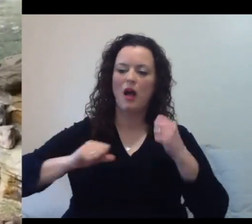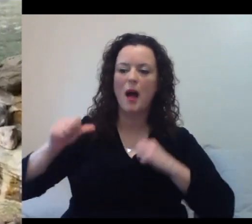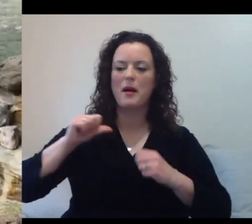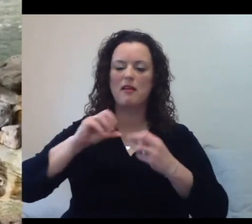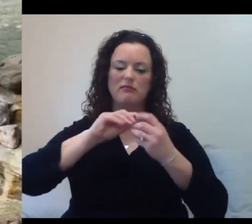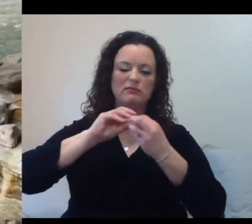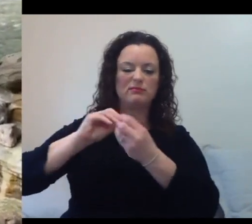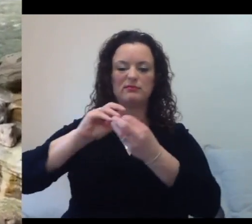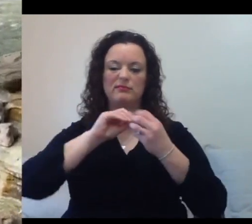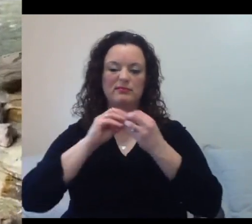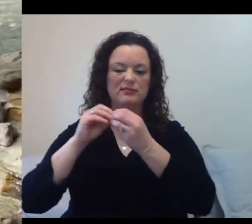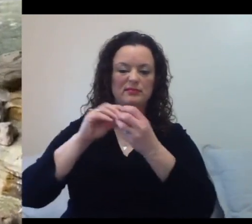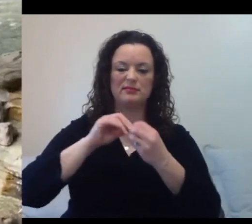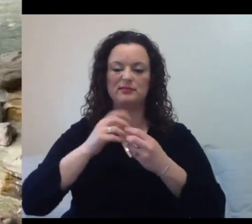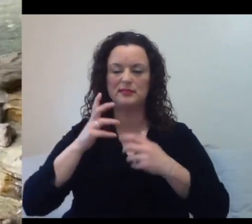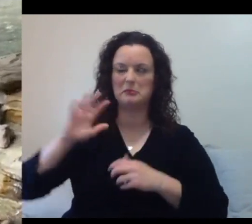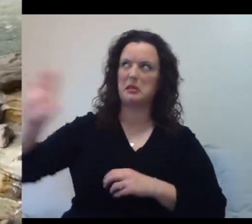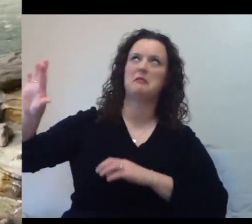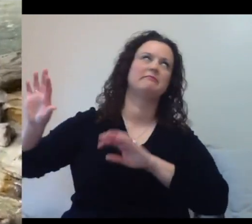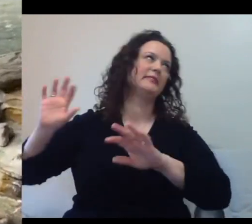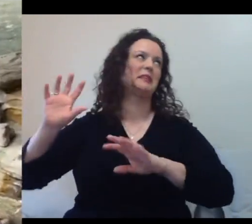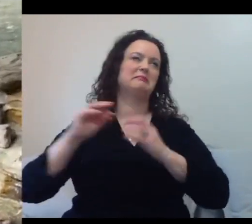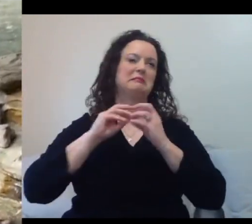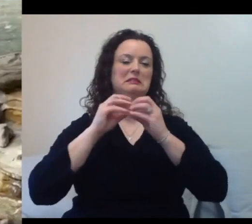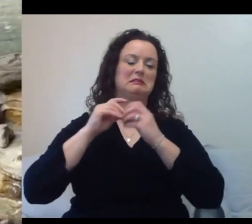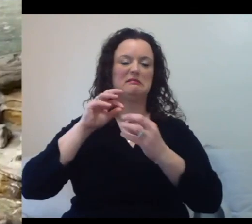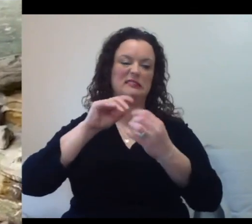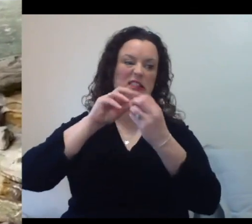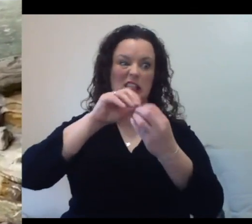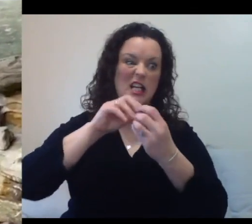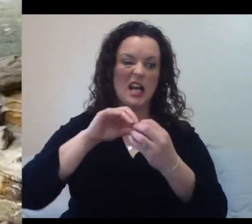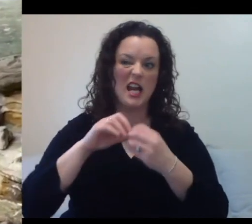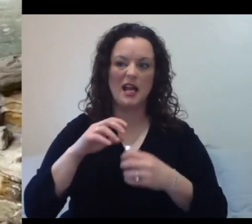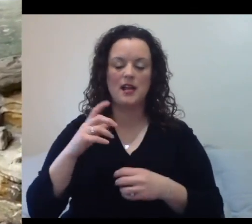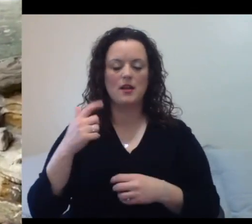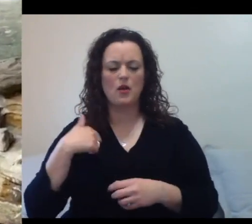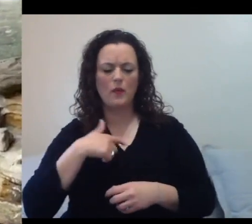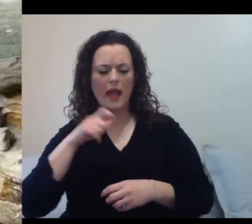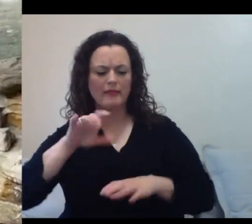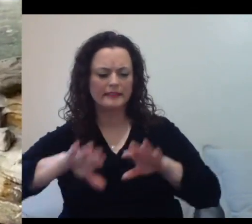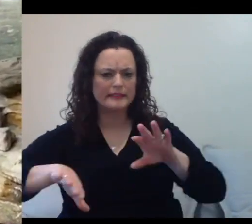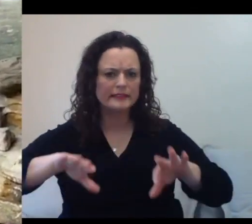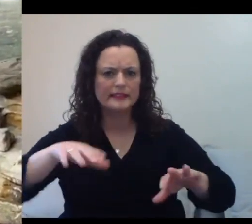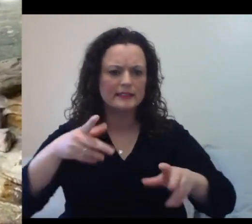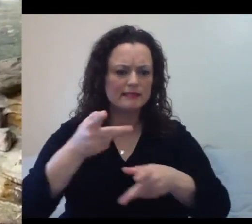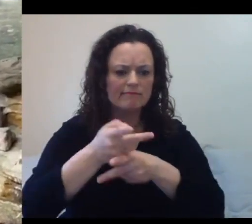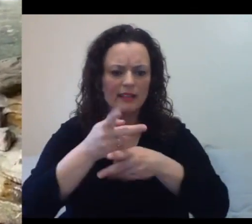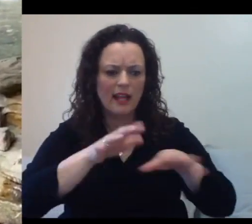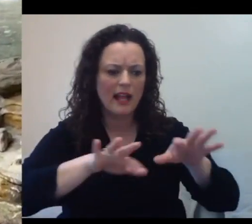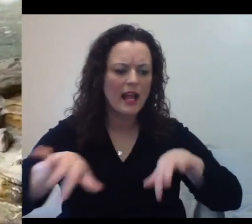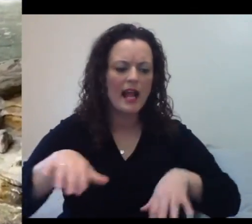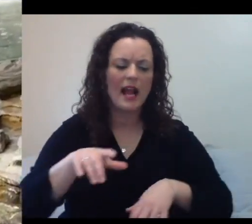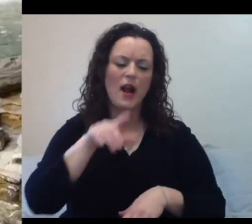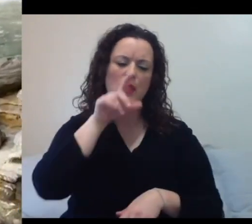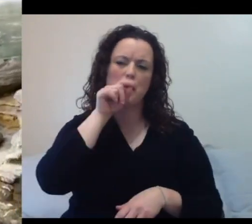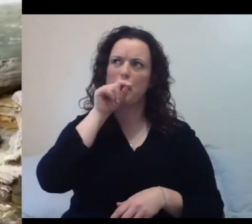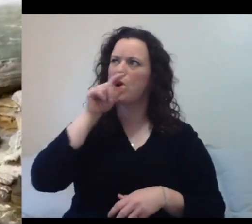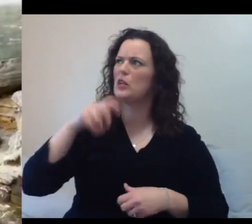everything. And all the birds try to beat us up as well because they all think we're trying to steal their girlfriends. And that's not what we do here. We're not stealing anybody's